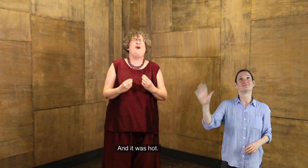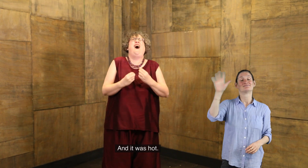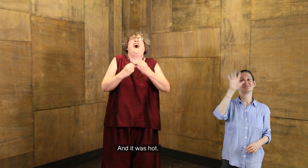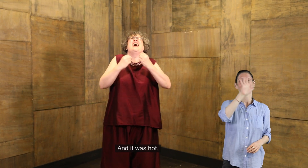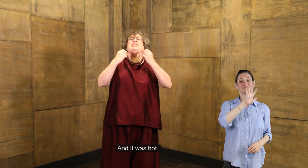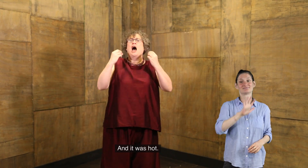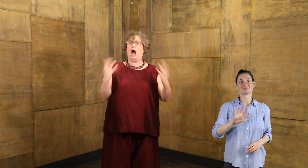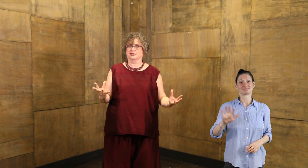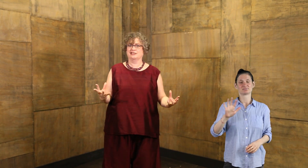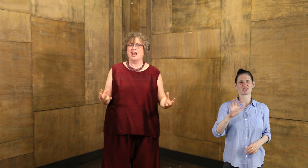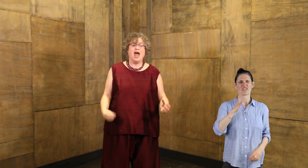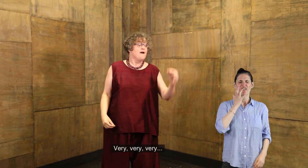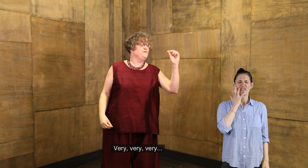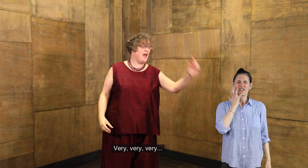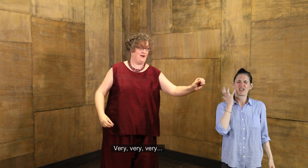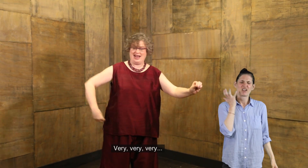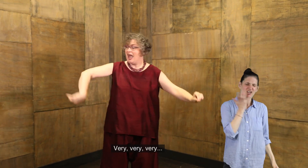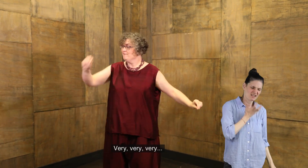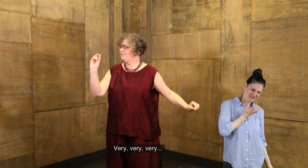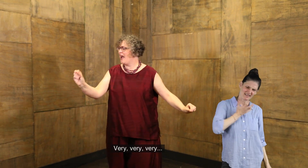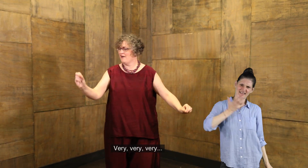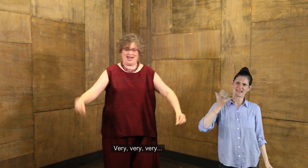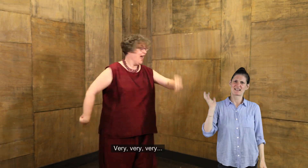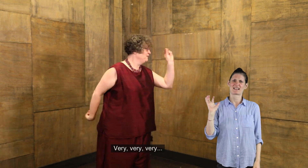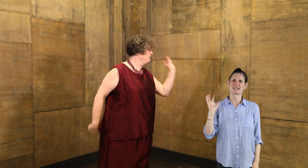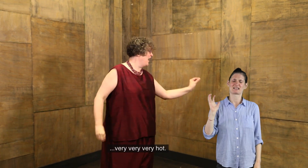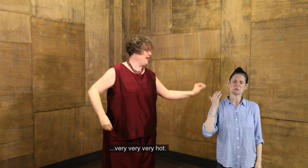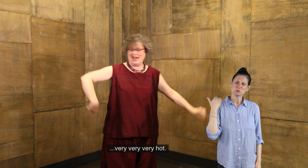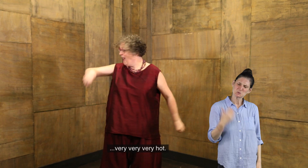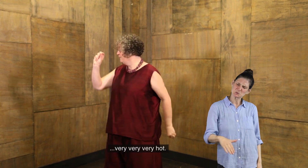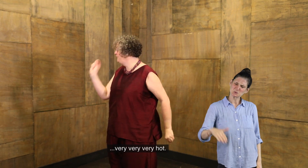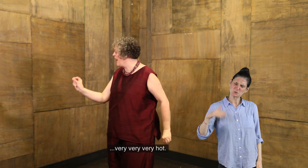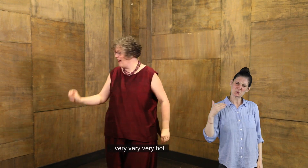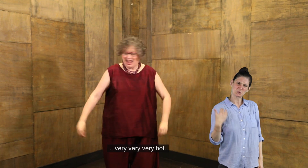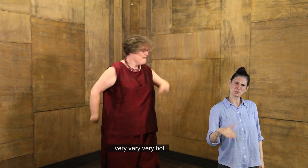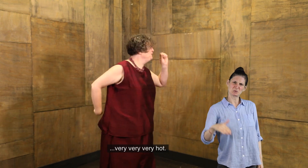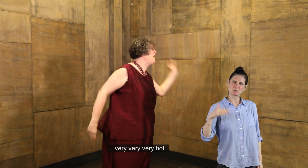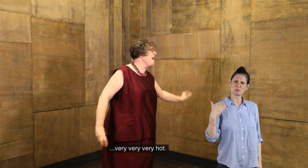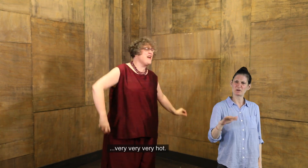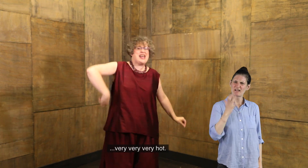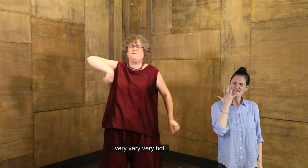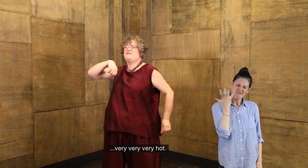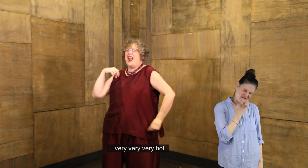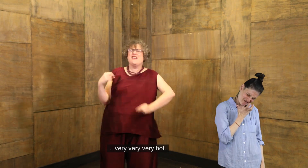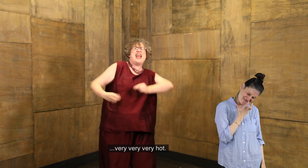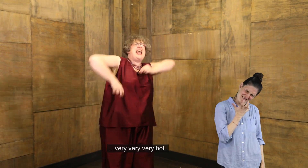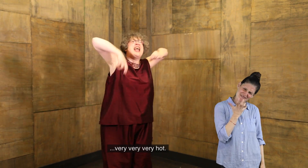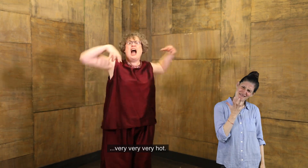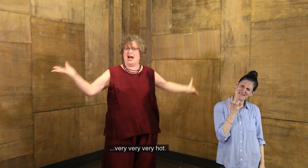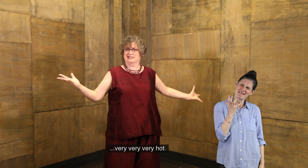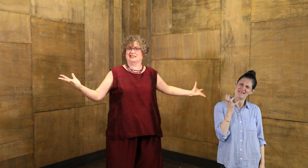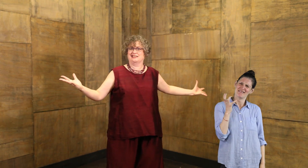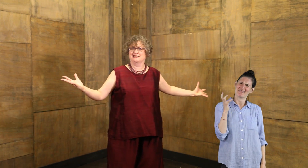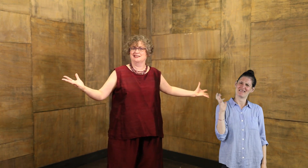it was hot. Very, very, very, very, very, very